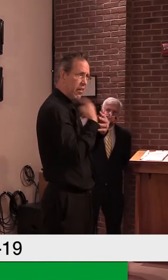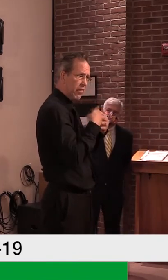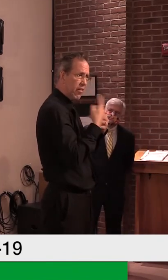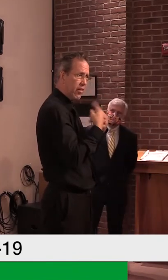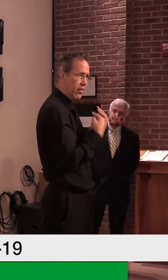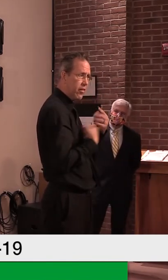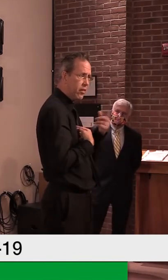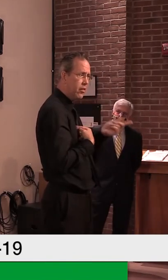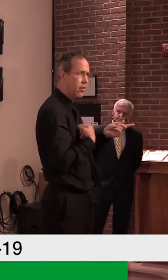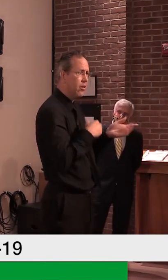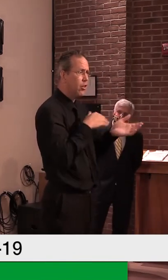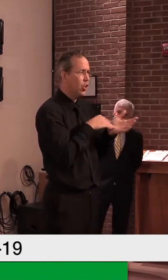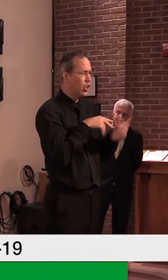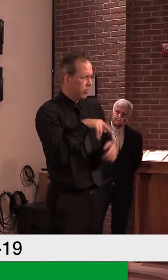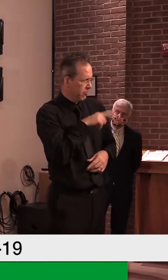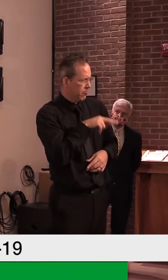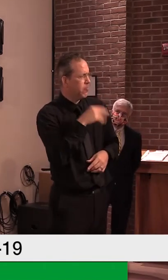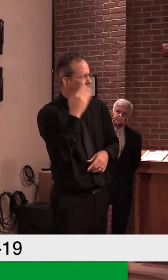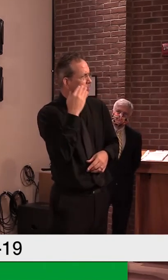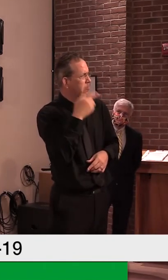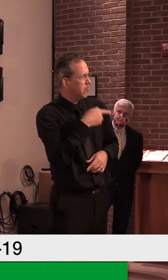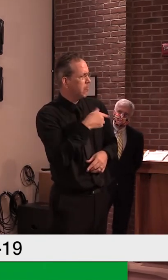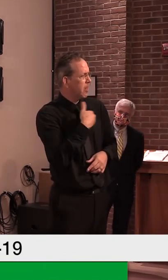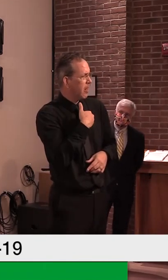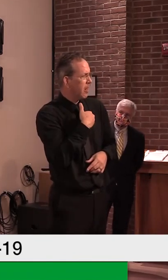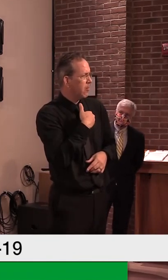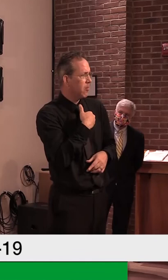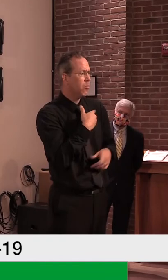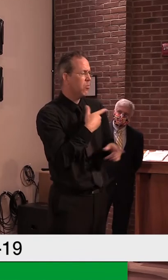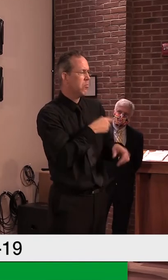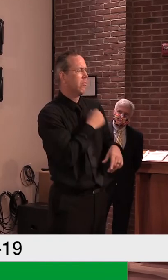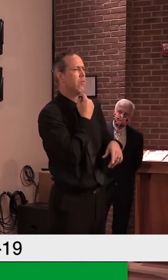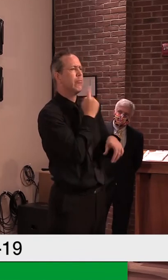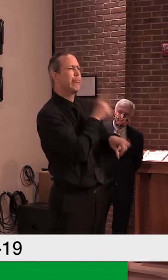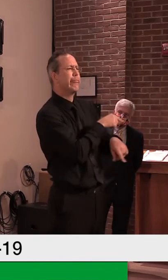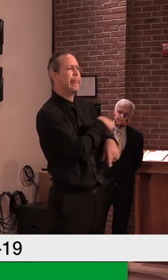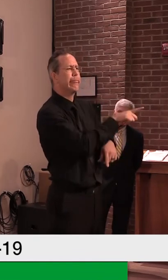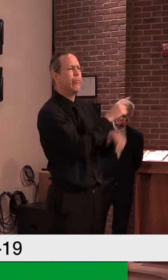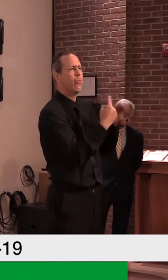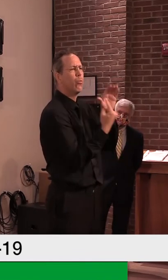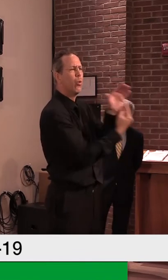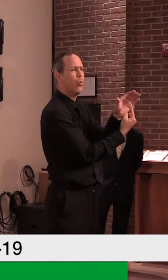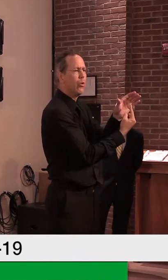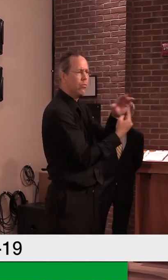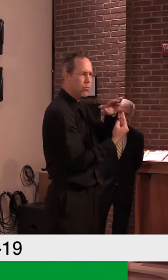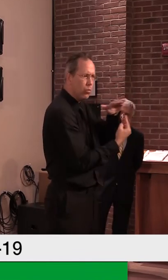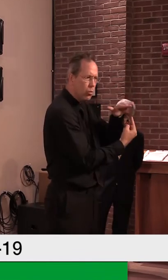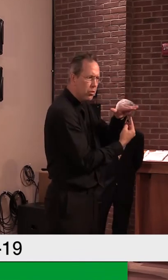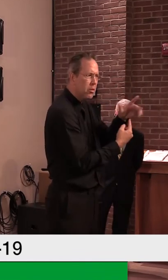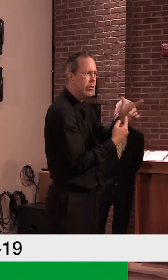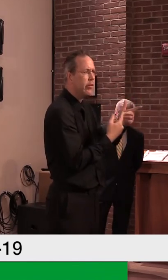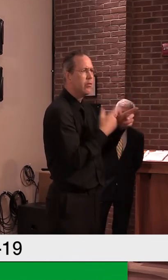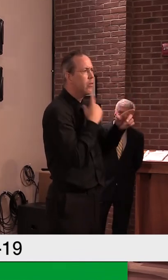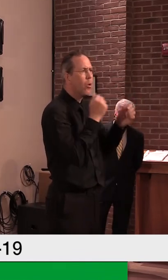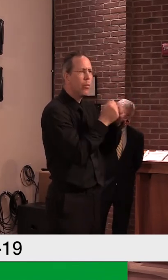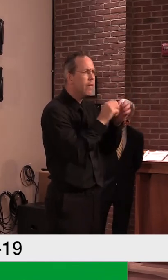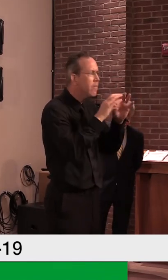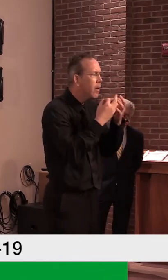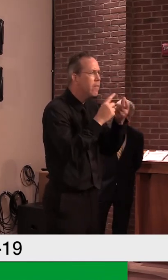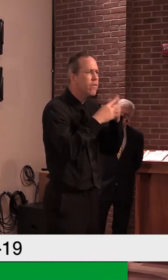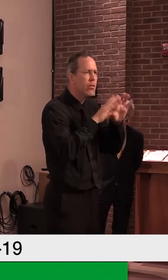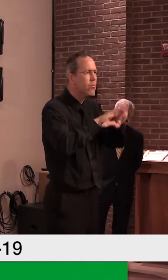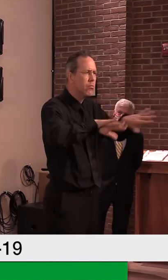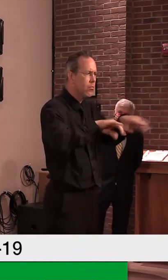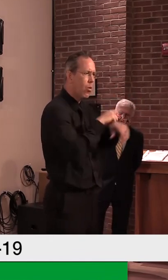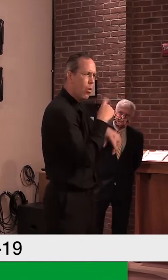your isolation begins then. And even if you got the test that day and it didn't come back for two days, you're still supposed to be in